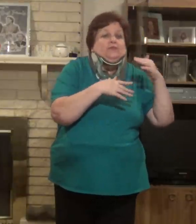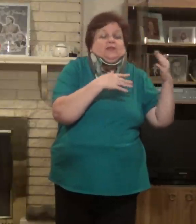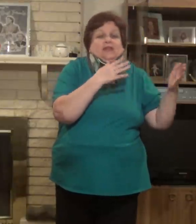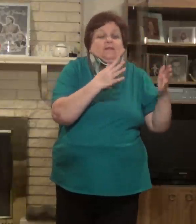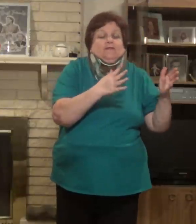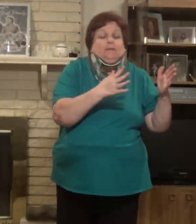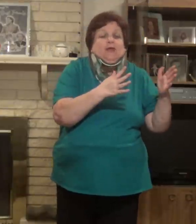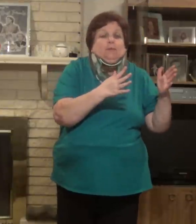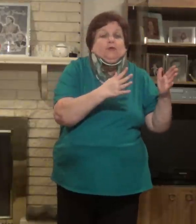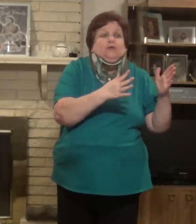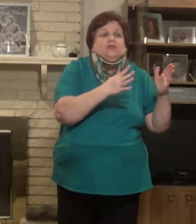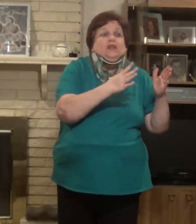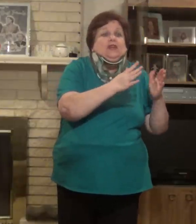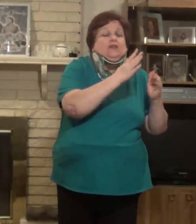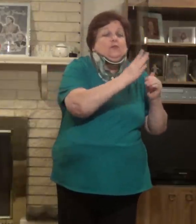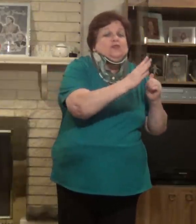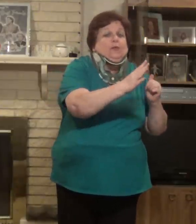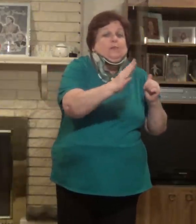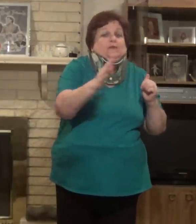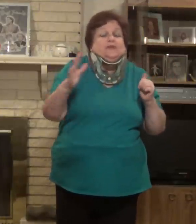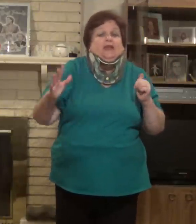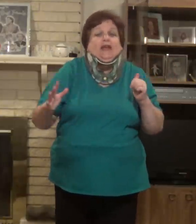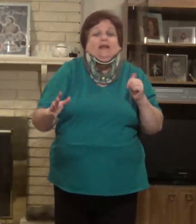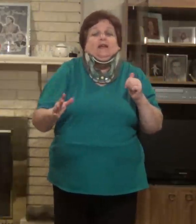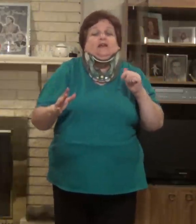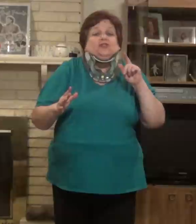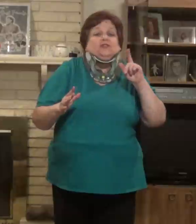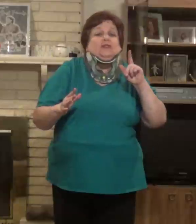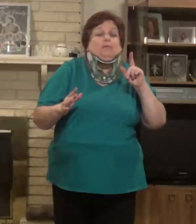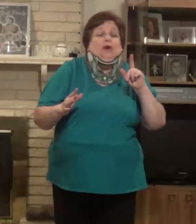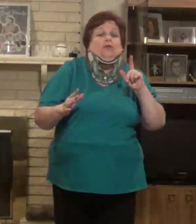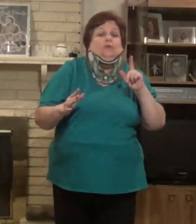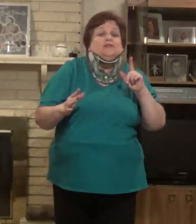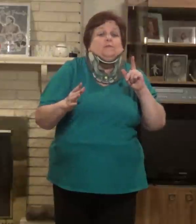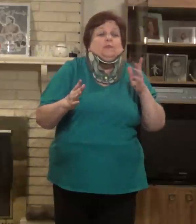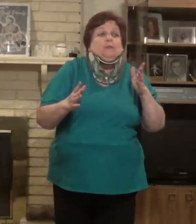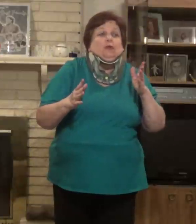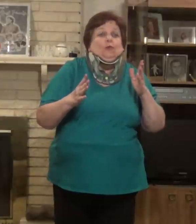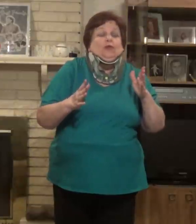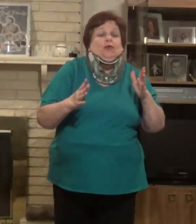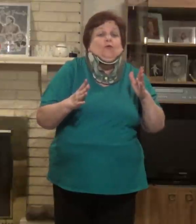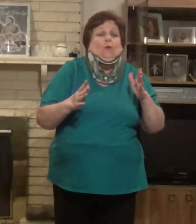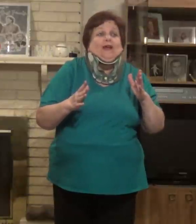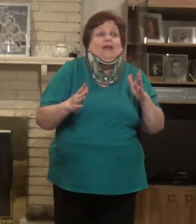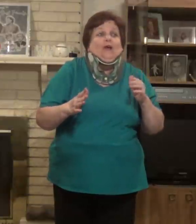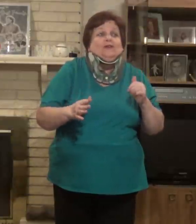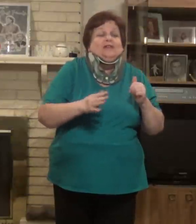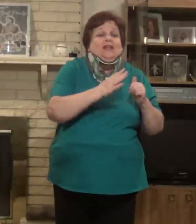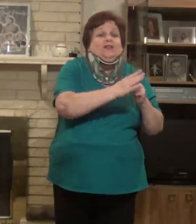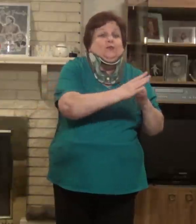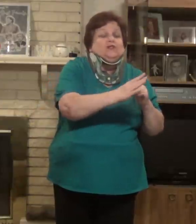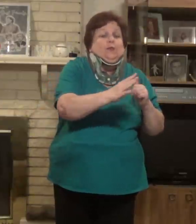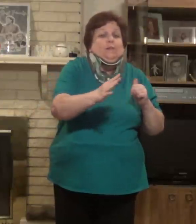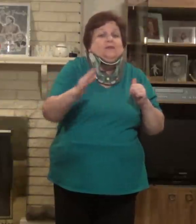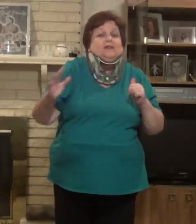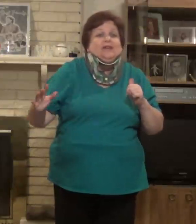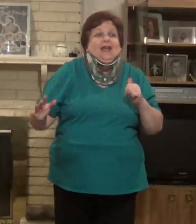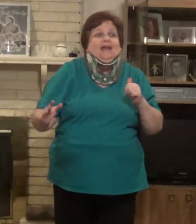well, this say people used to eat three square meals a day. She said part of the reason people are really overweight now is they eat three square meals a day,